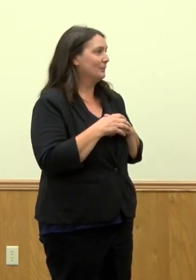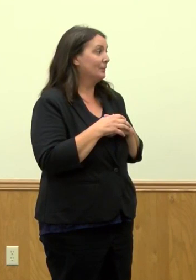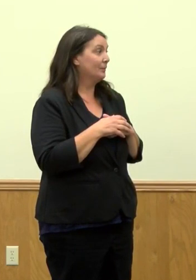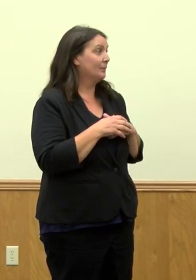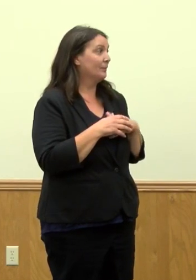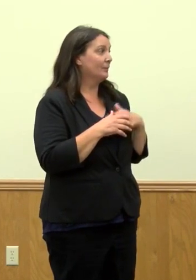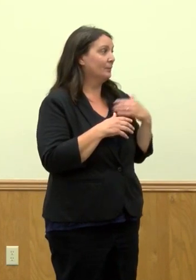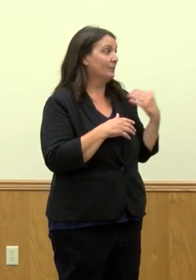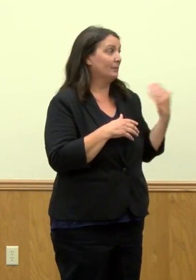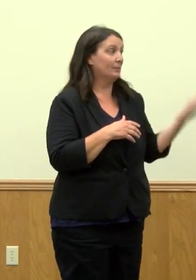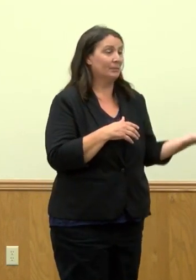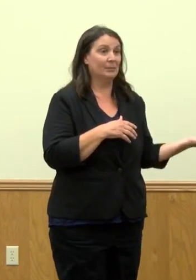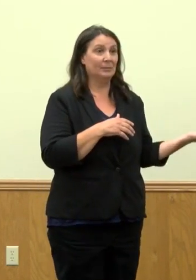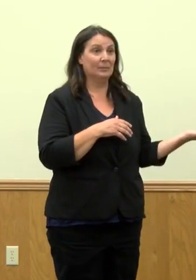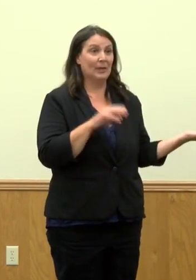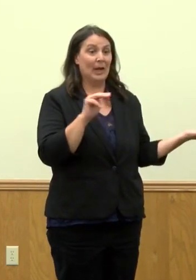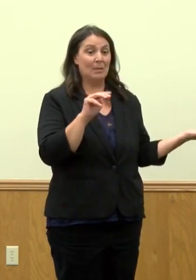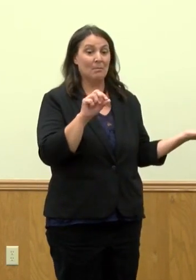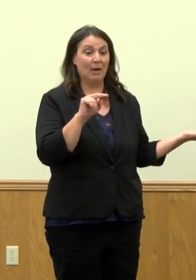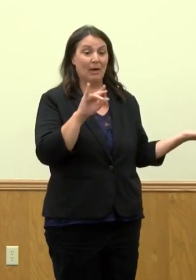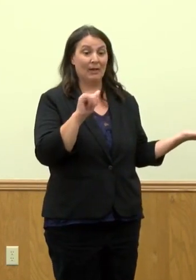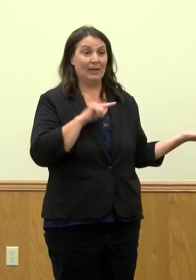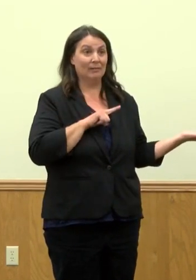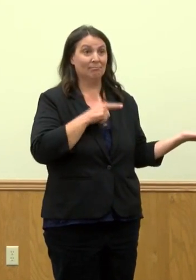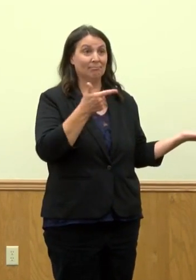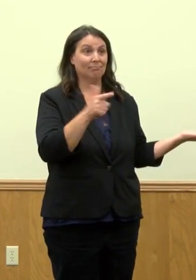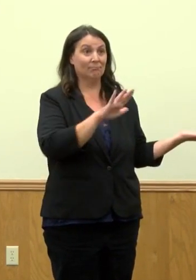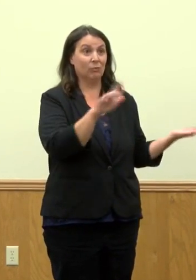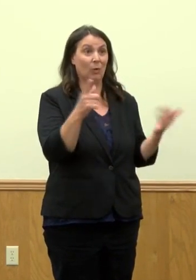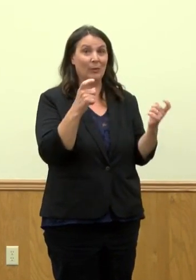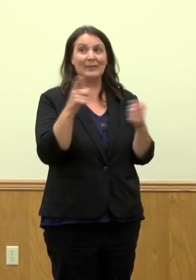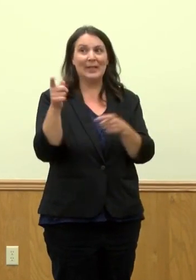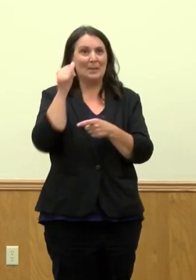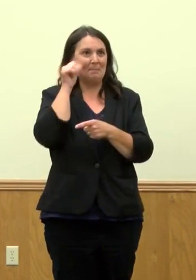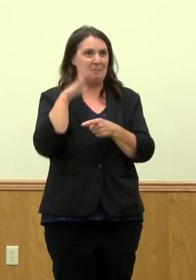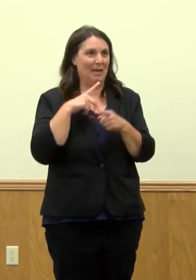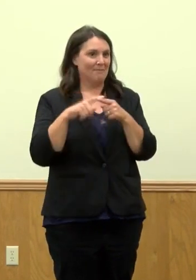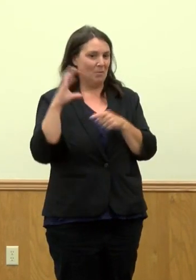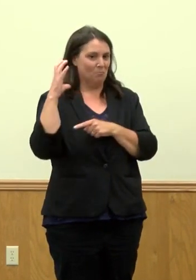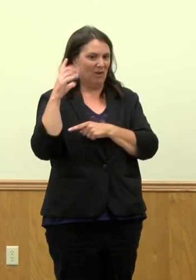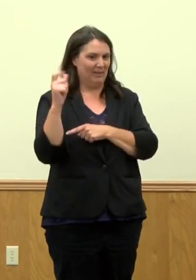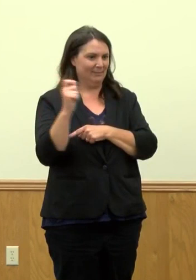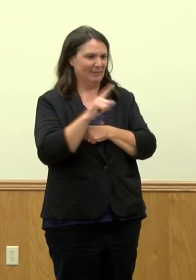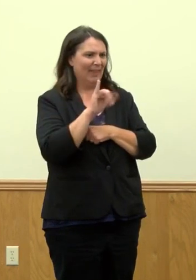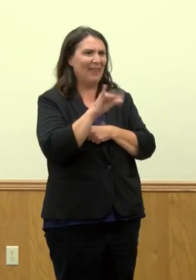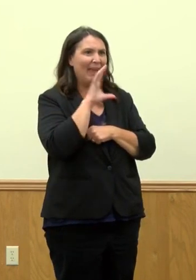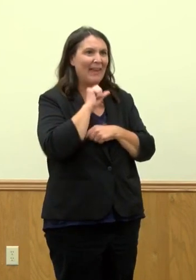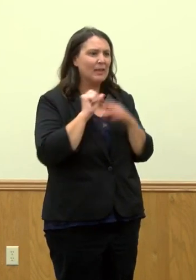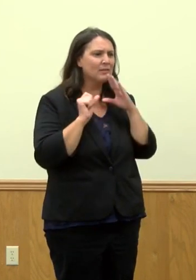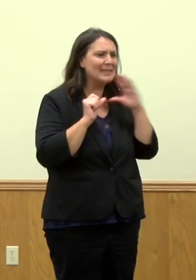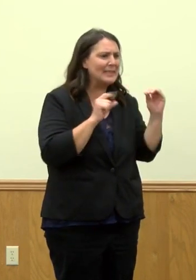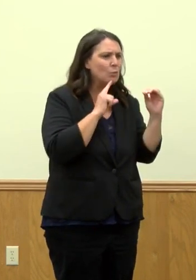I'll open up to questions. Kind of following up a little bit on the 0 to 9 age group again.